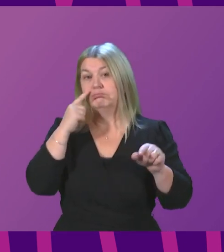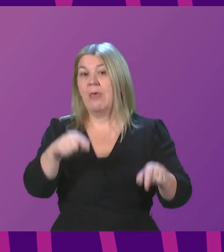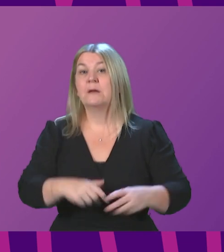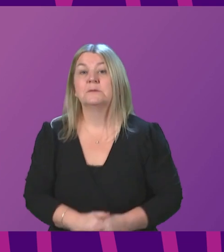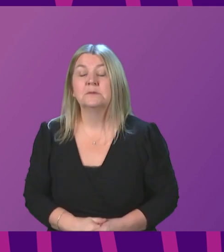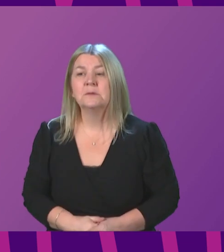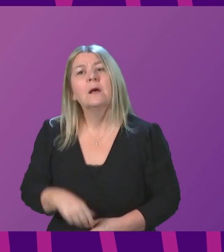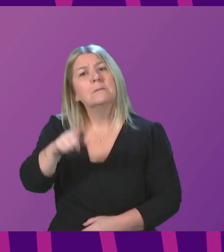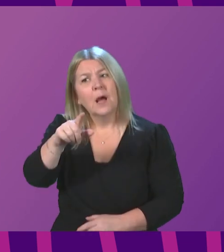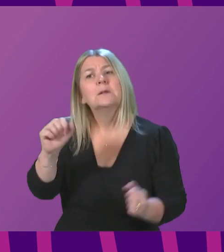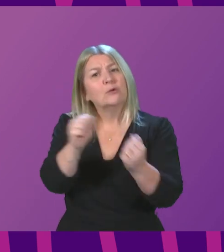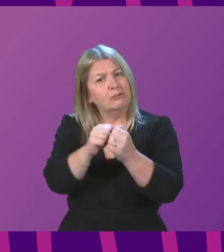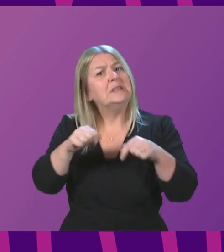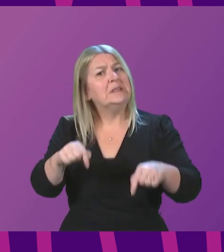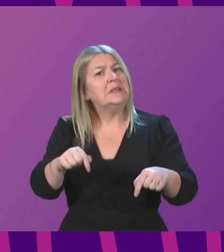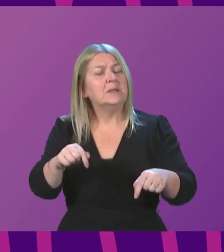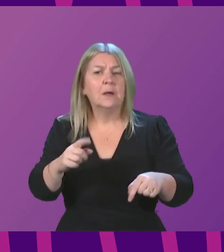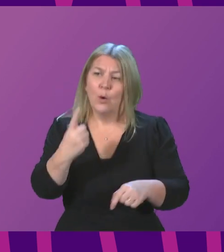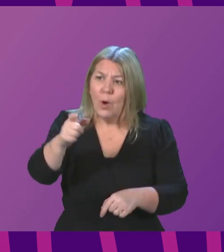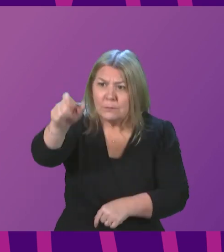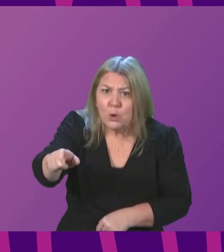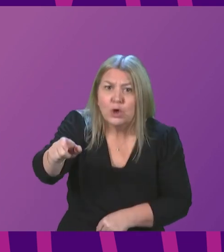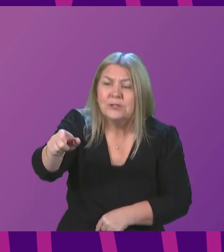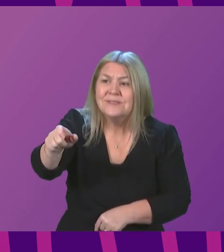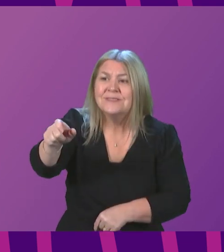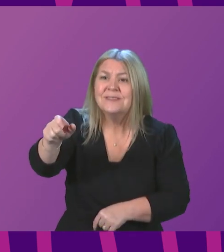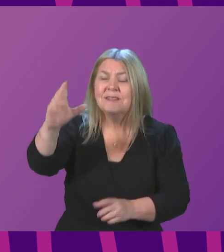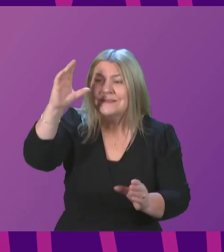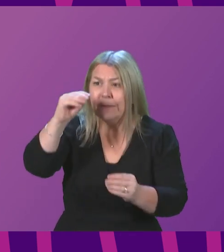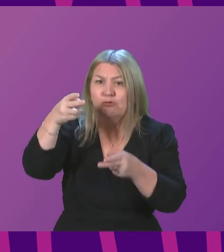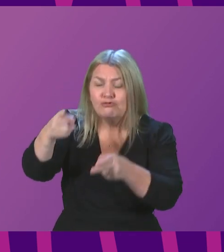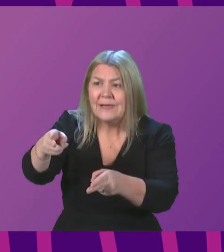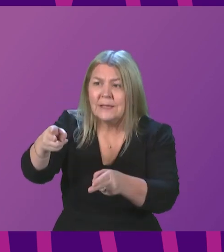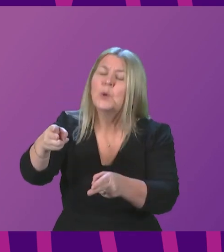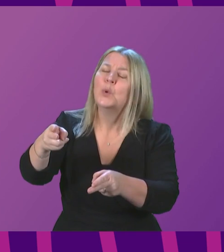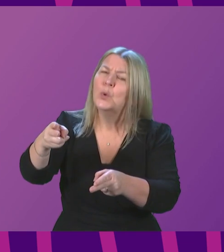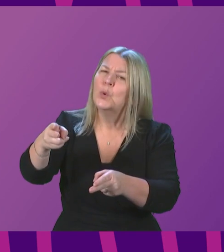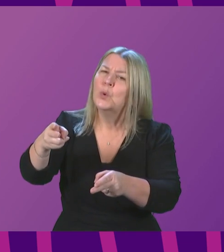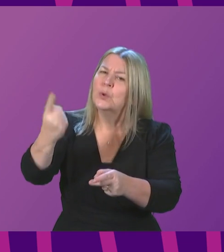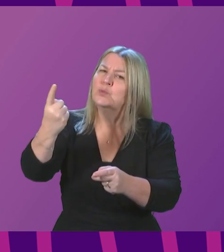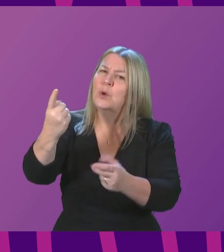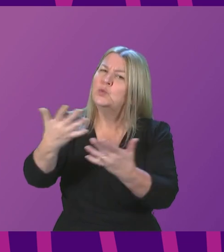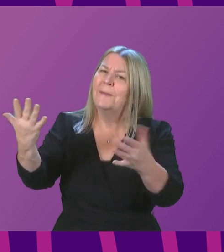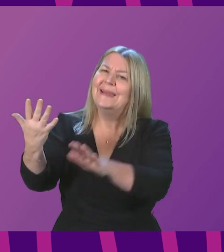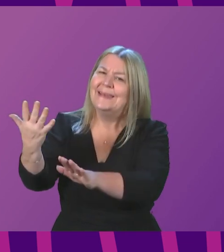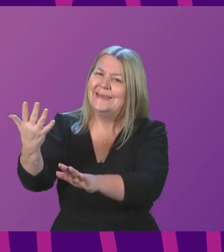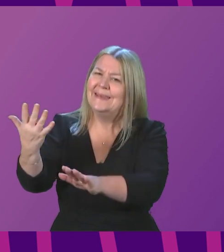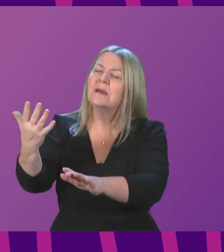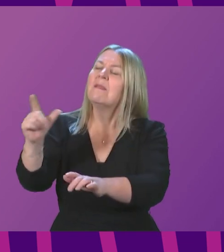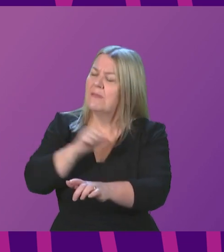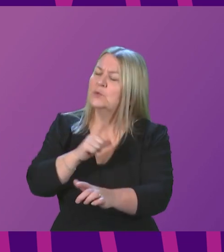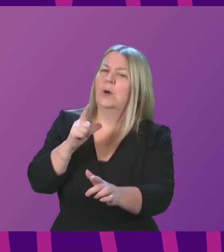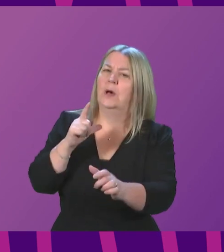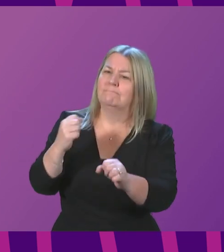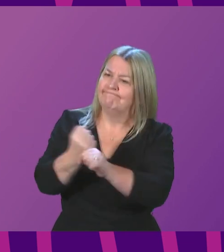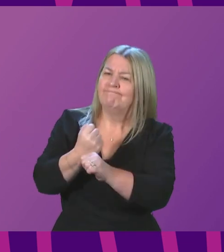I do agree that for as long as one person is sleeping rough on our streets, there is more for all of us to do, which is why I will never close my mind